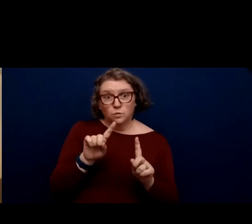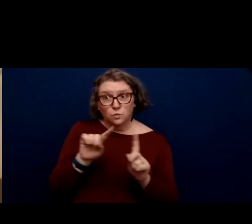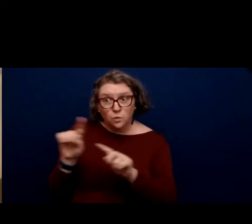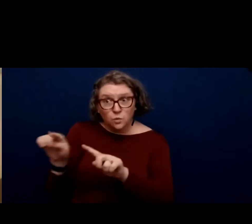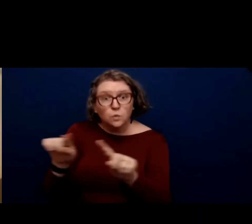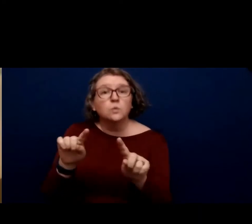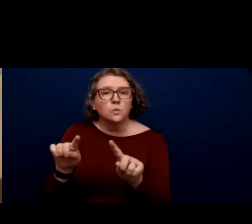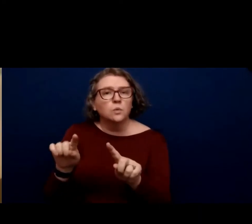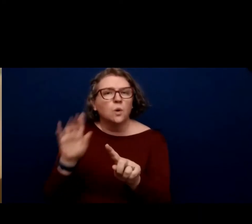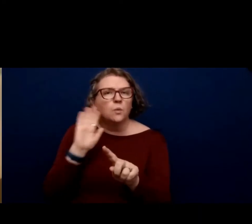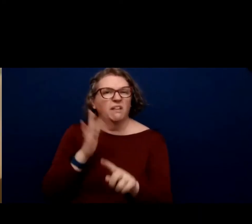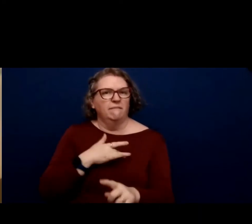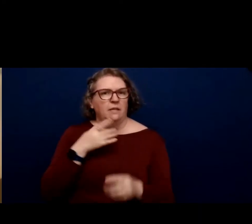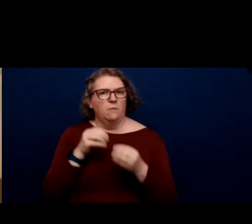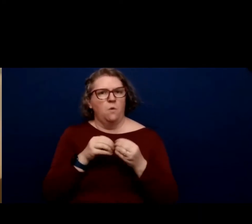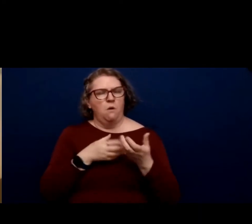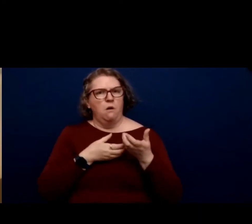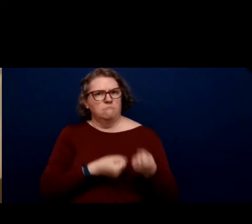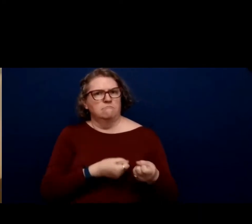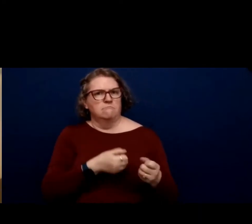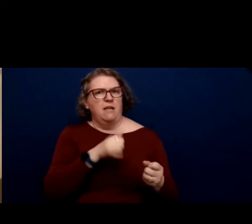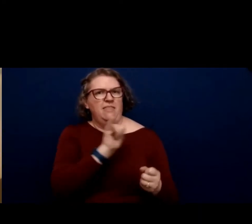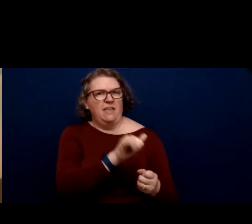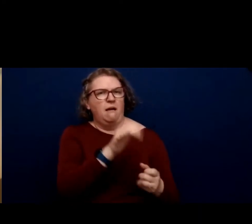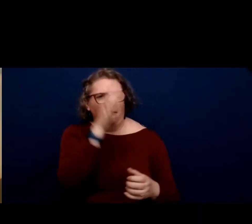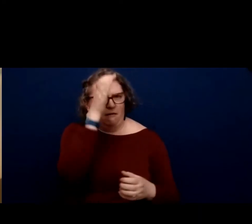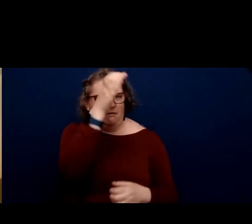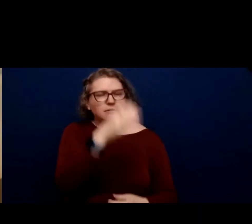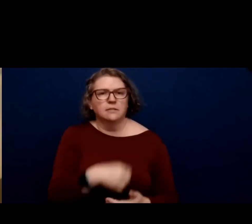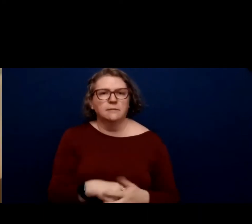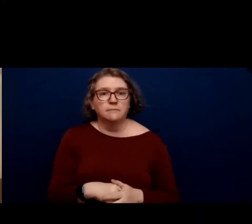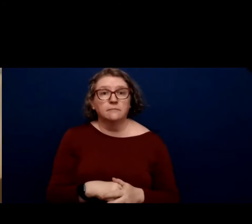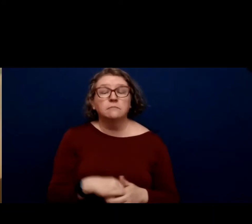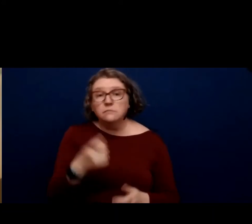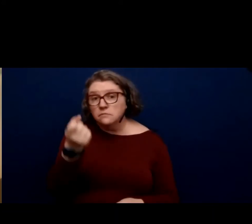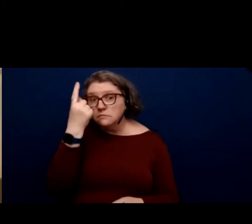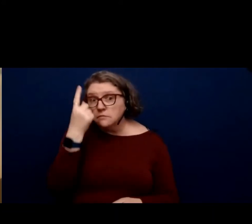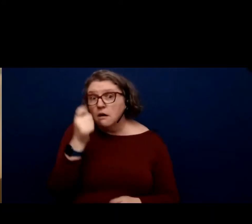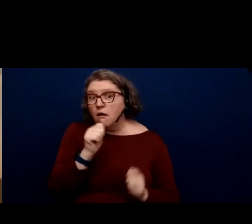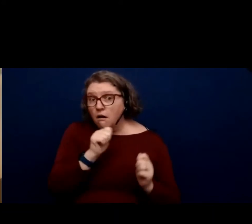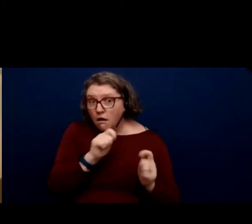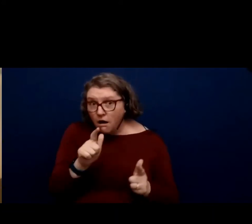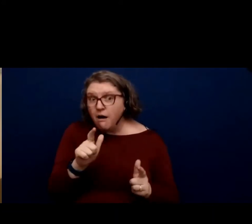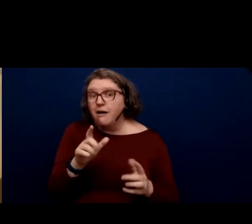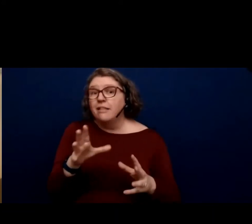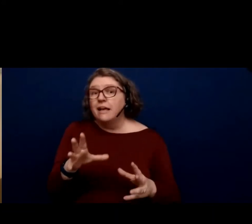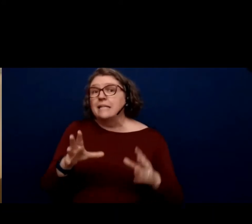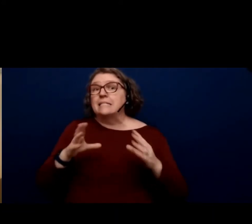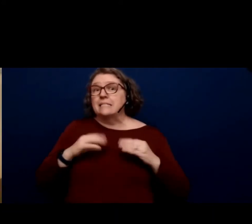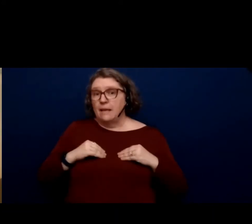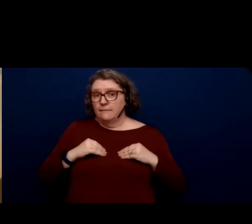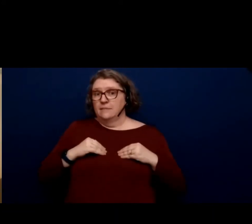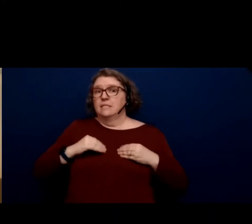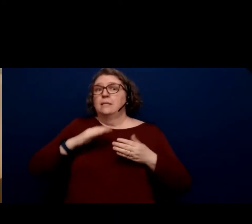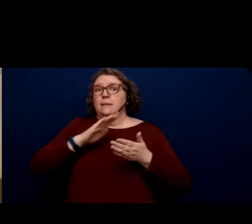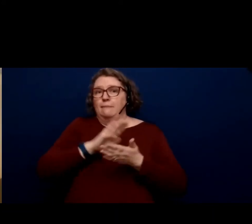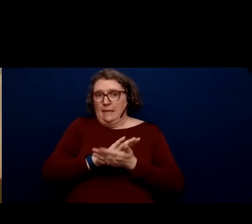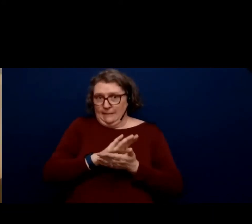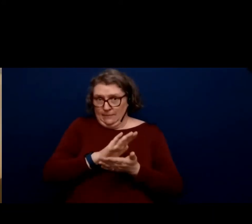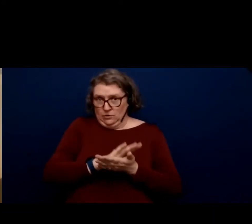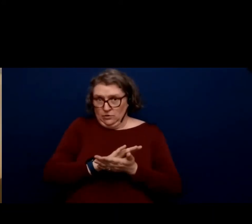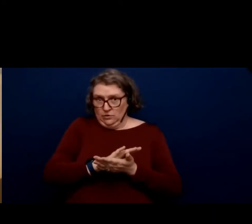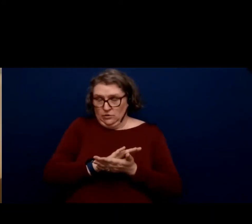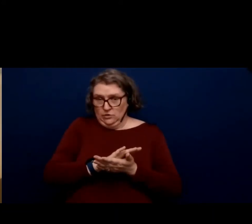I started by saying that all accepted papers, and so if you've had an accepted paper, single or